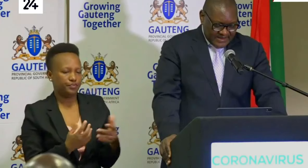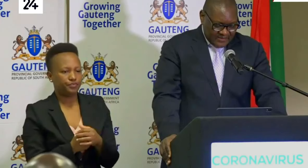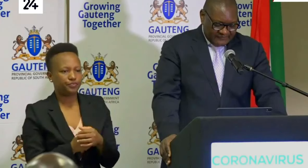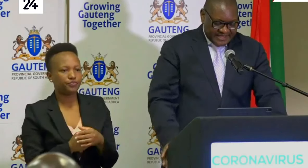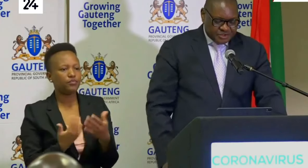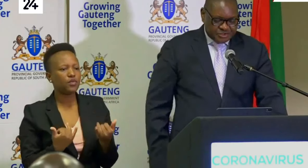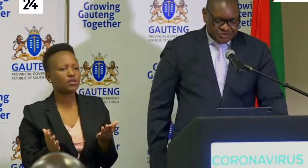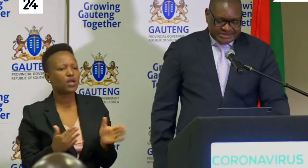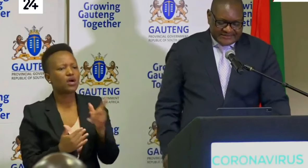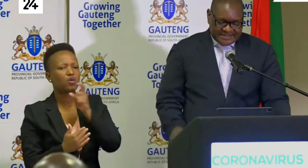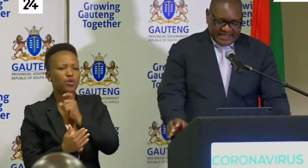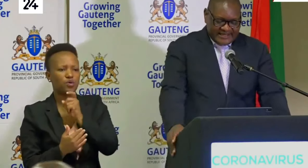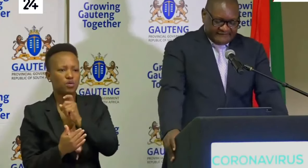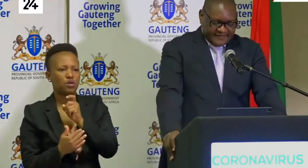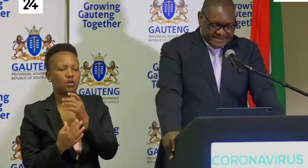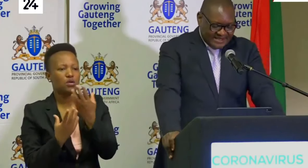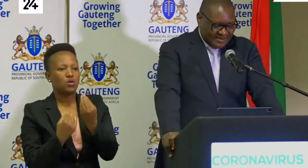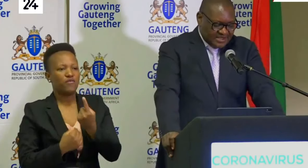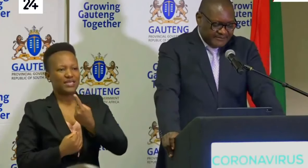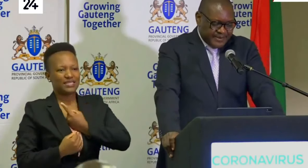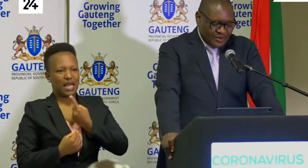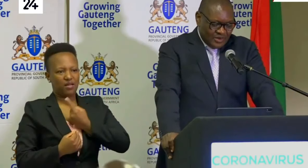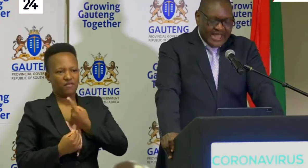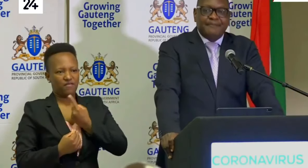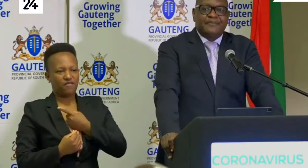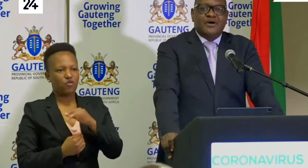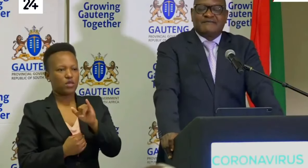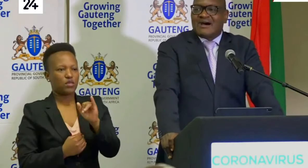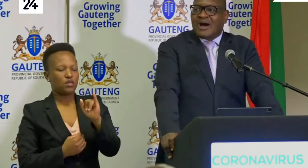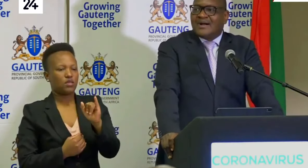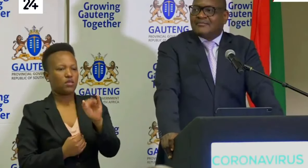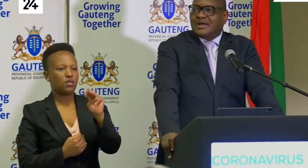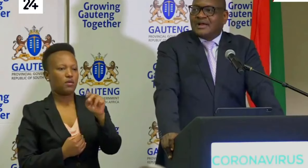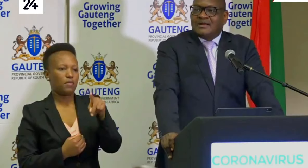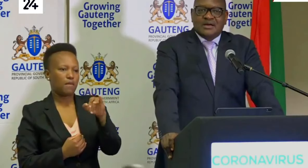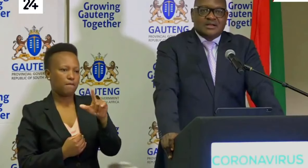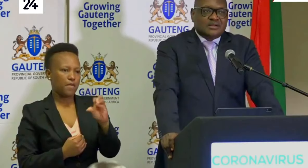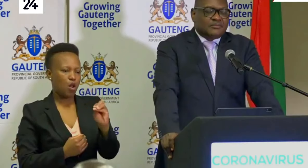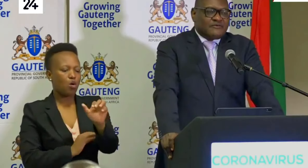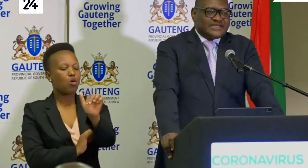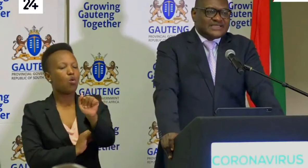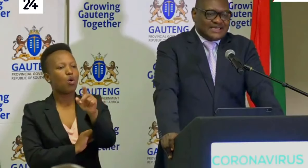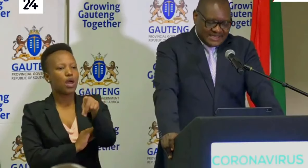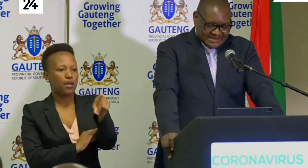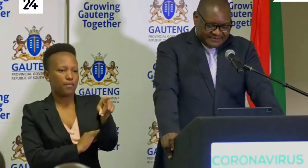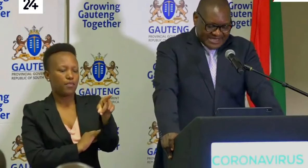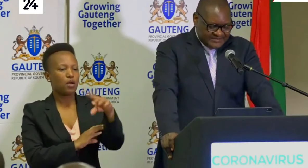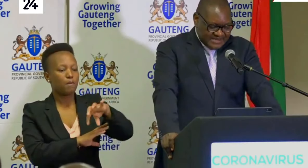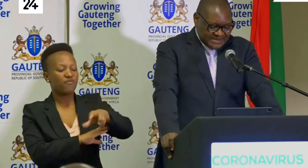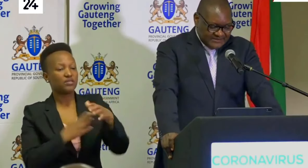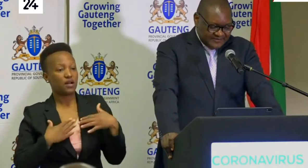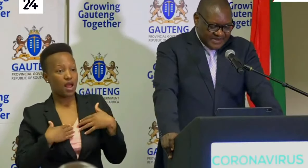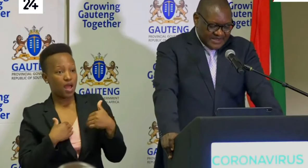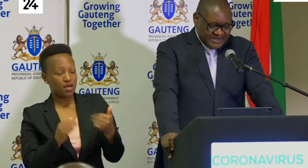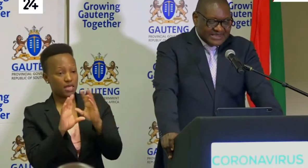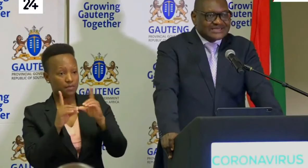we have introduced self-screening feature on the Impilo app of our provincial health department.